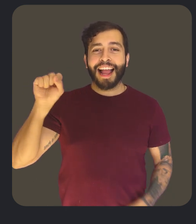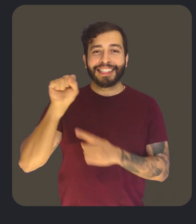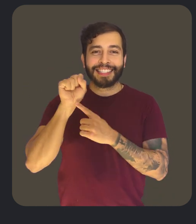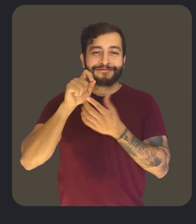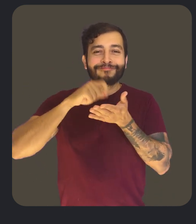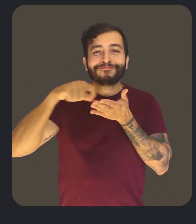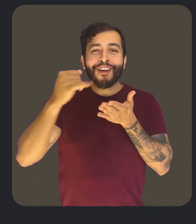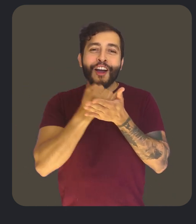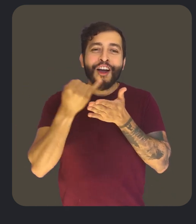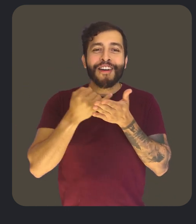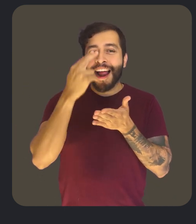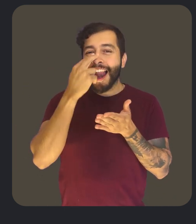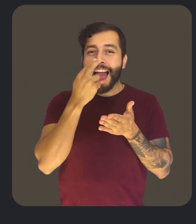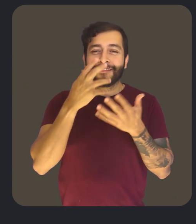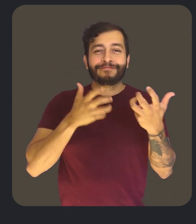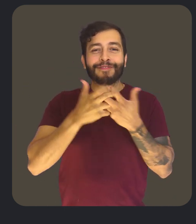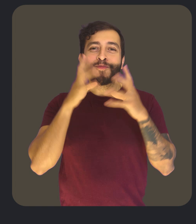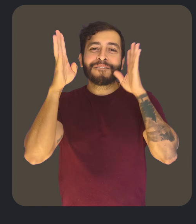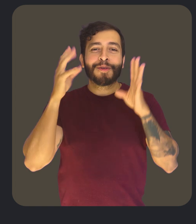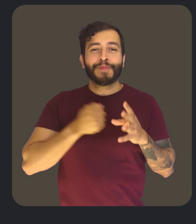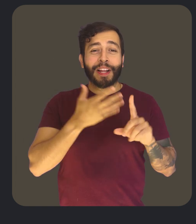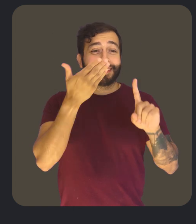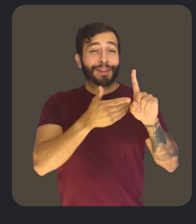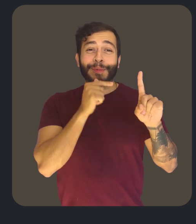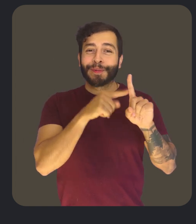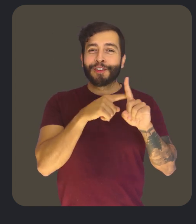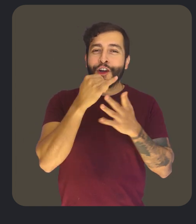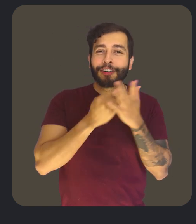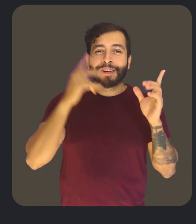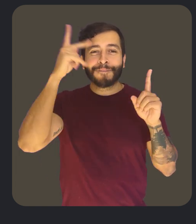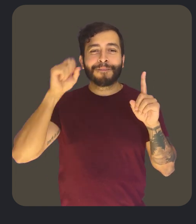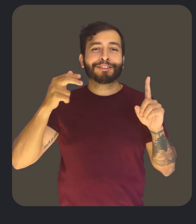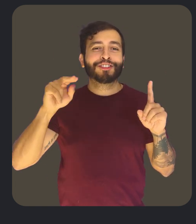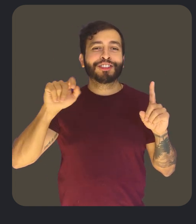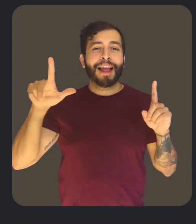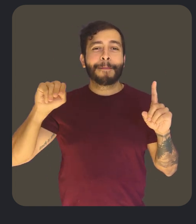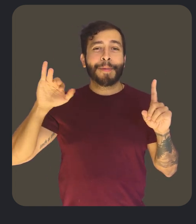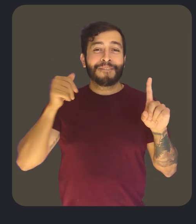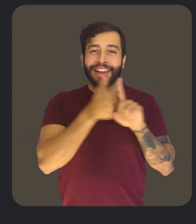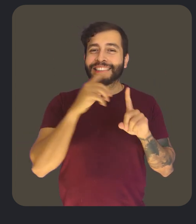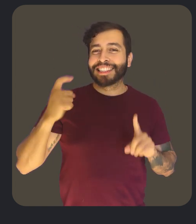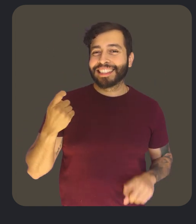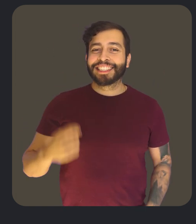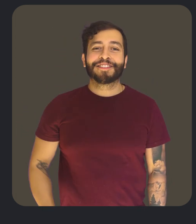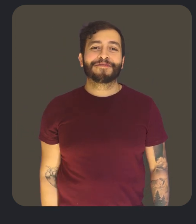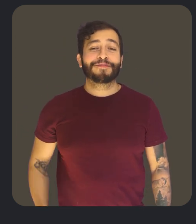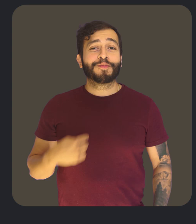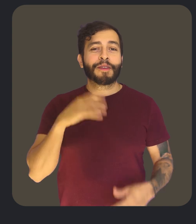a marker-style font in Latin and Cyrillic built for creative expression by artist and philosopher Chantal Martin, who is dyslexic. We'll provide